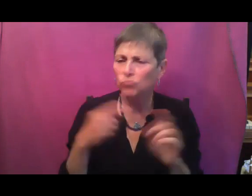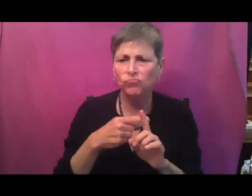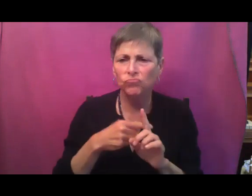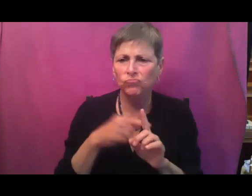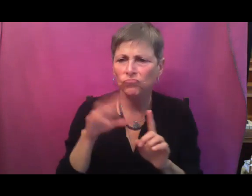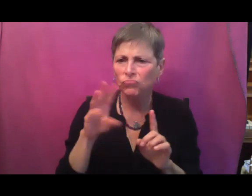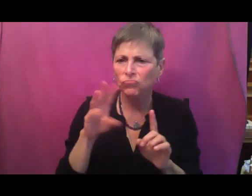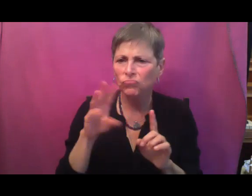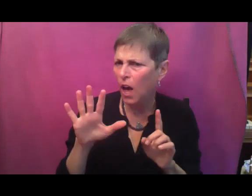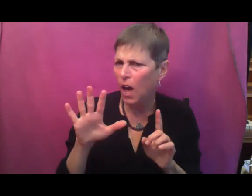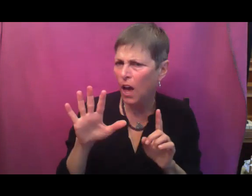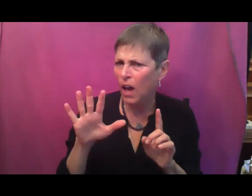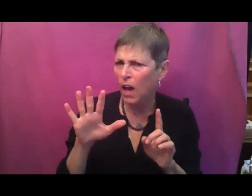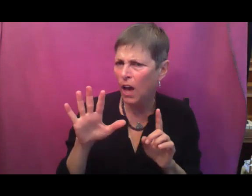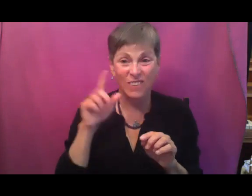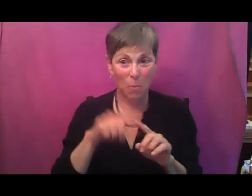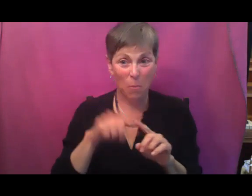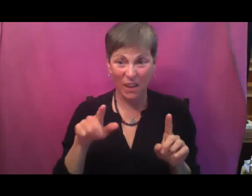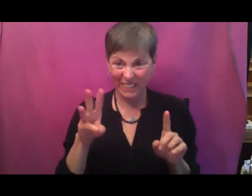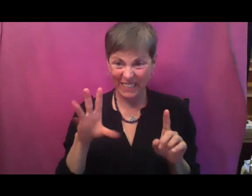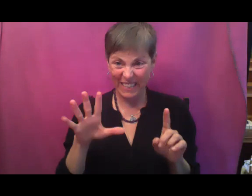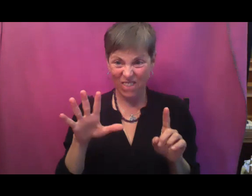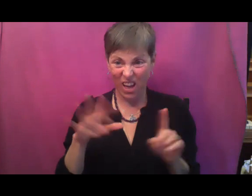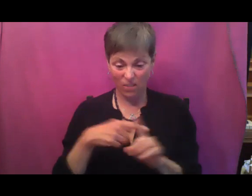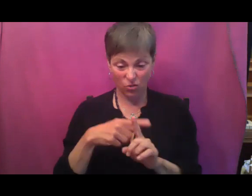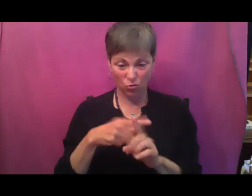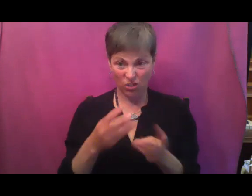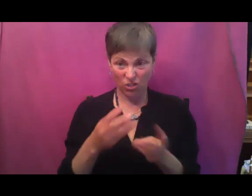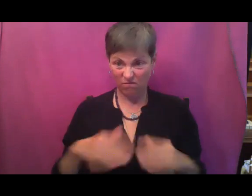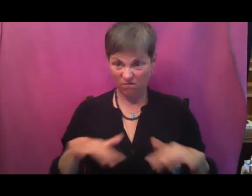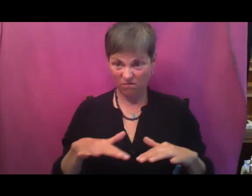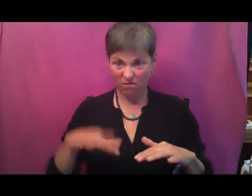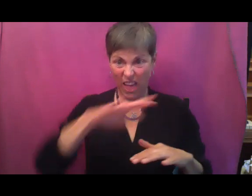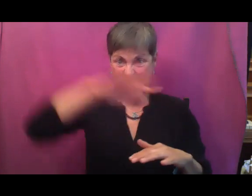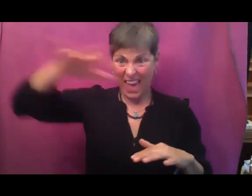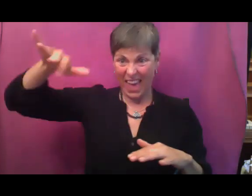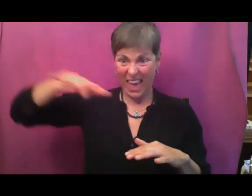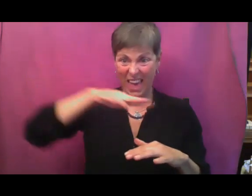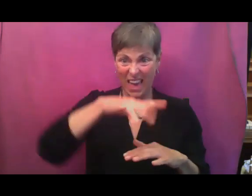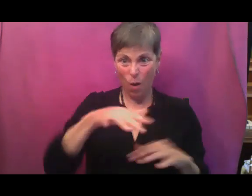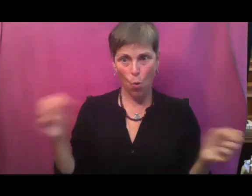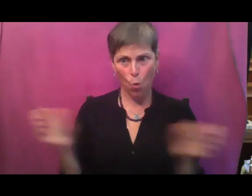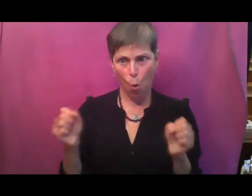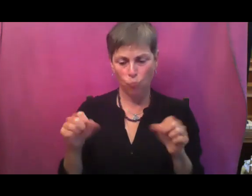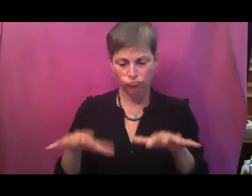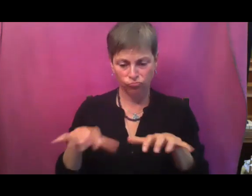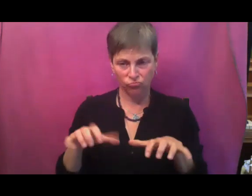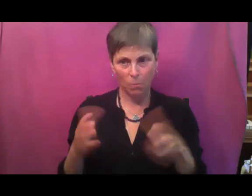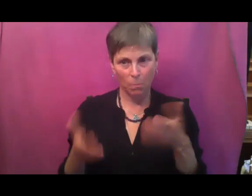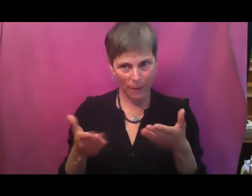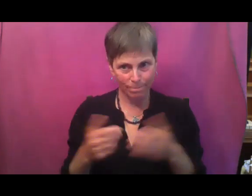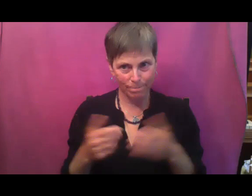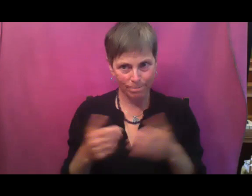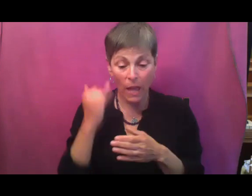air at that point can still frost very typically here in zone five. So even though they could have germinated, if it